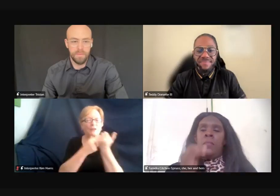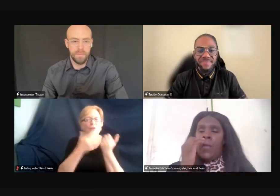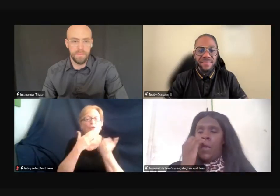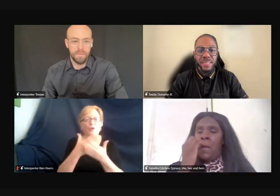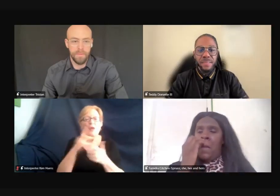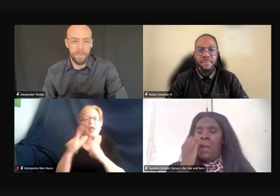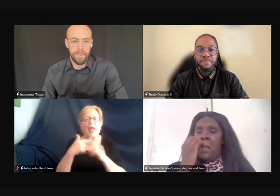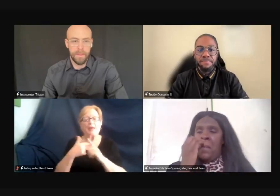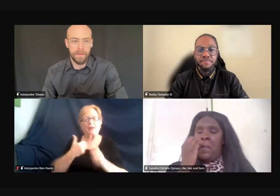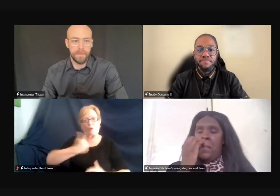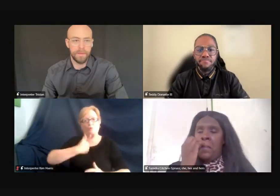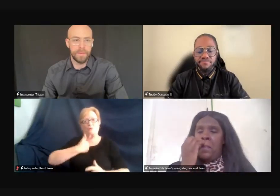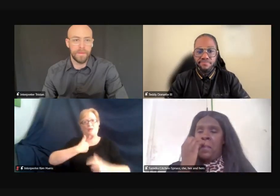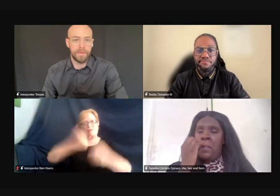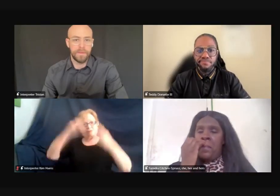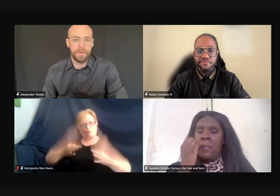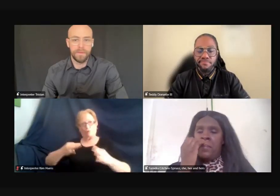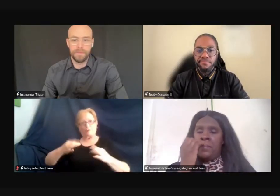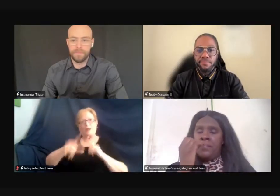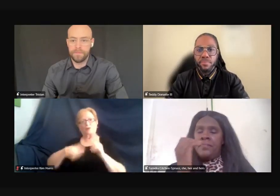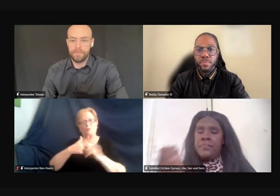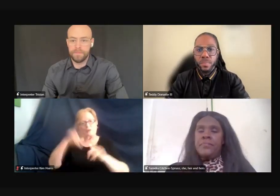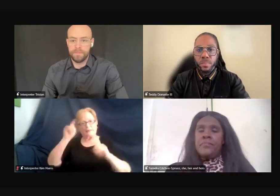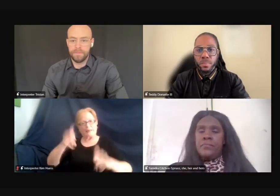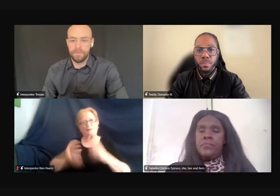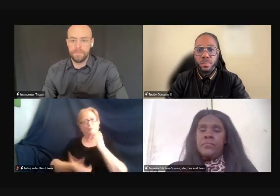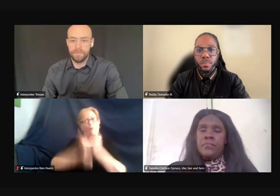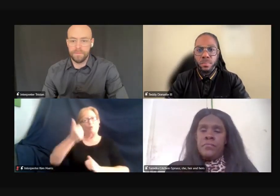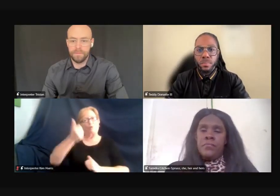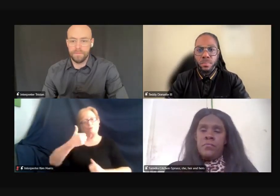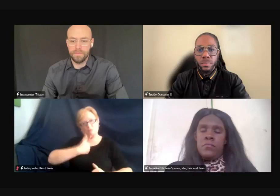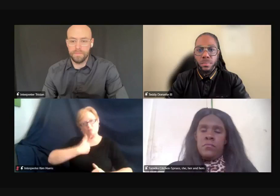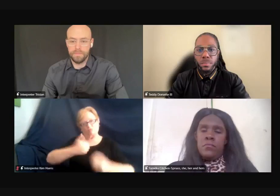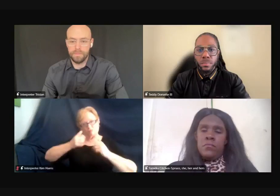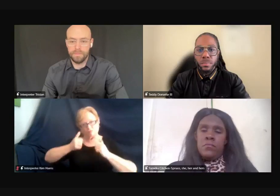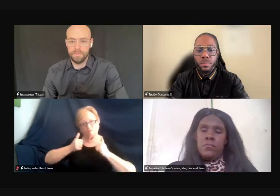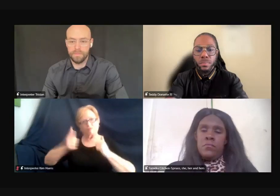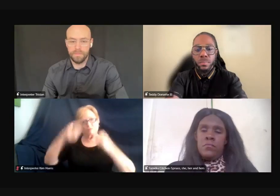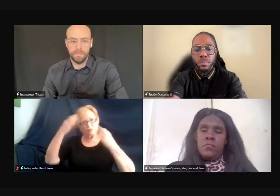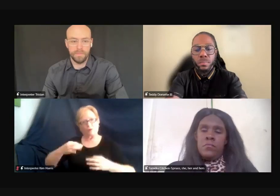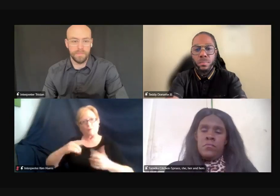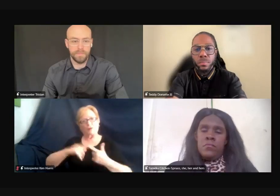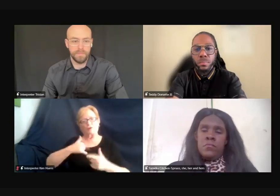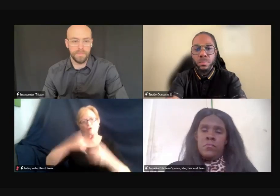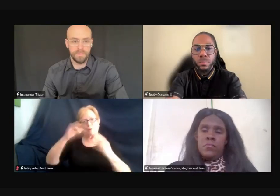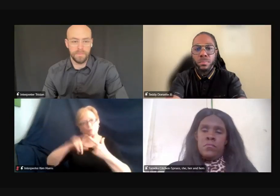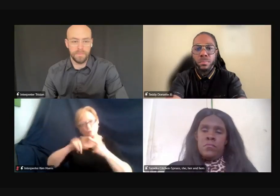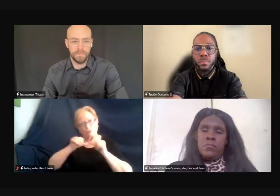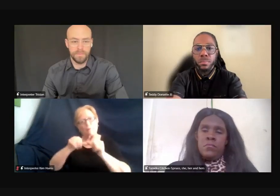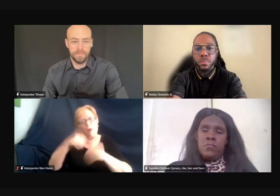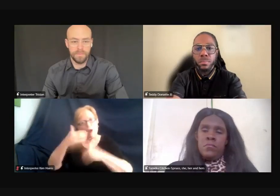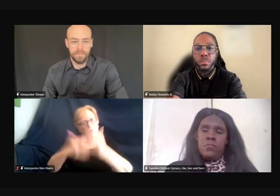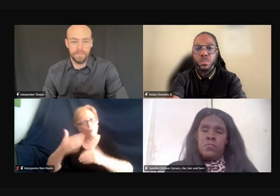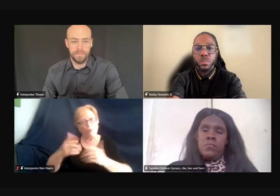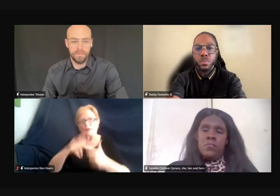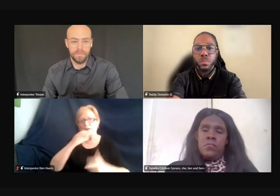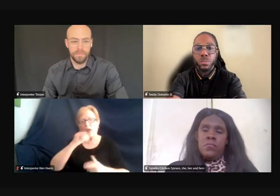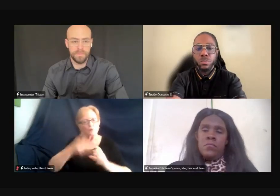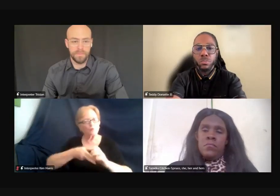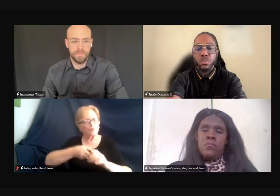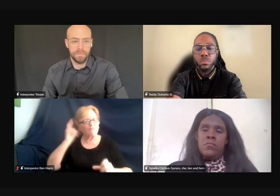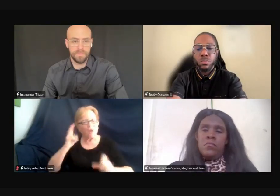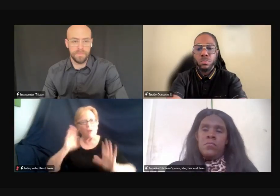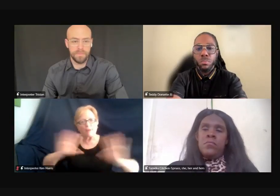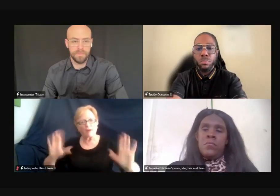-determination is what we need the most as well. One needs to be determined to keep on going and not to give up just because